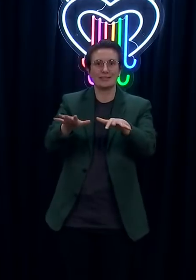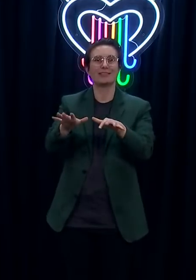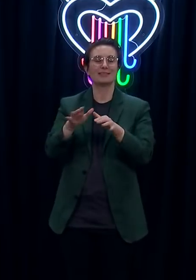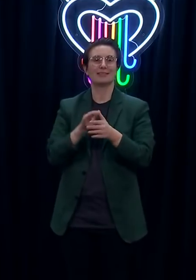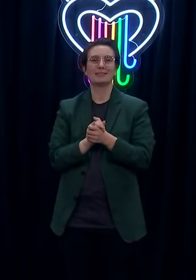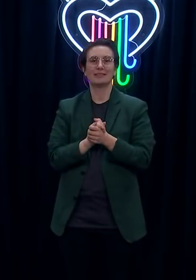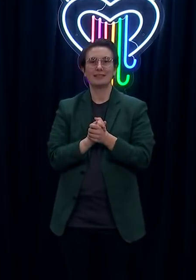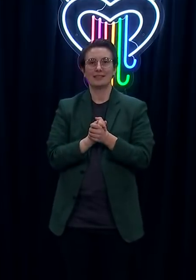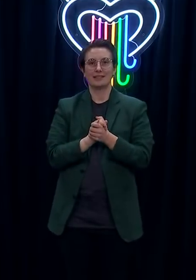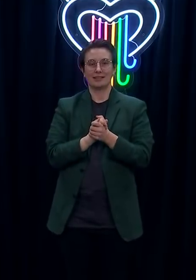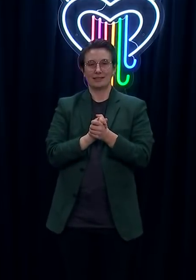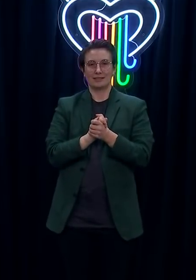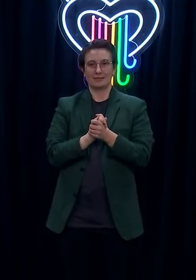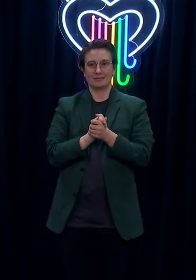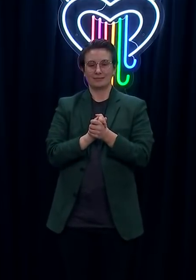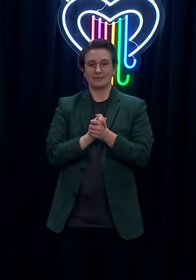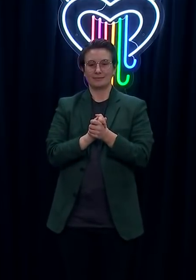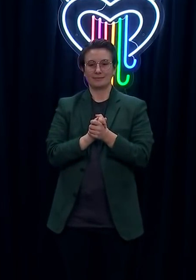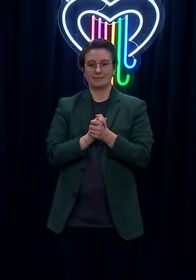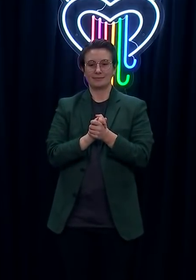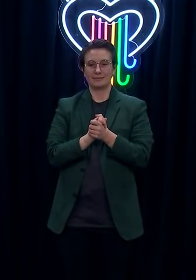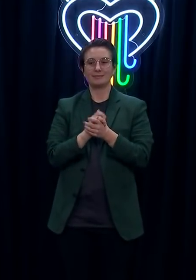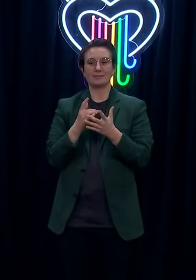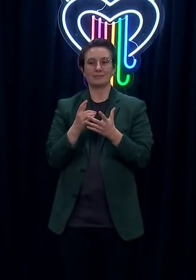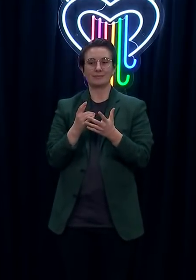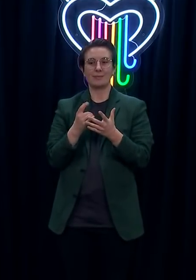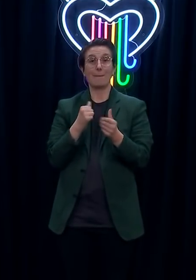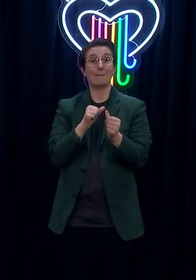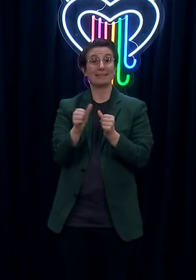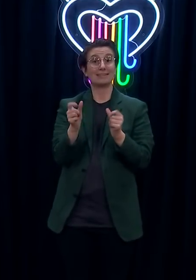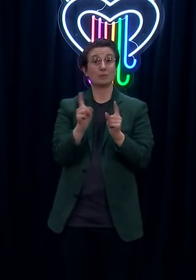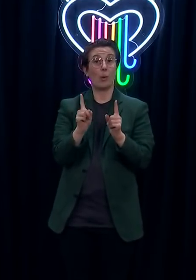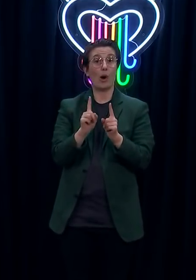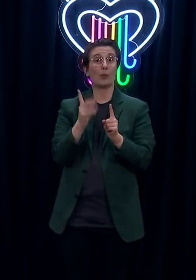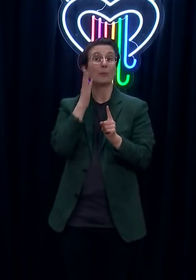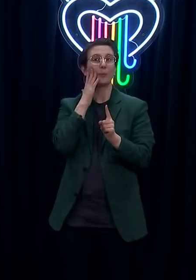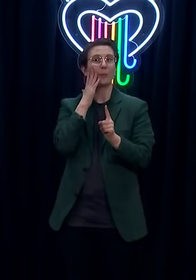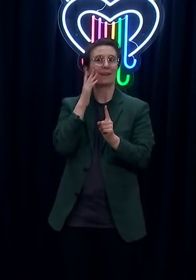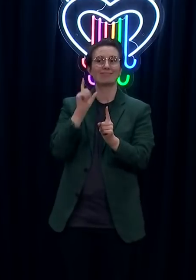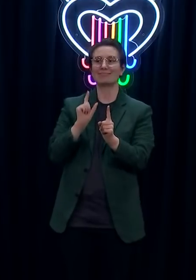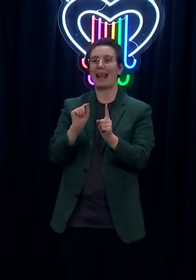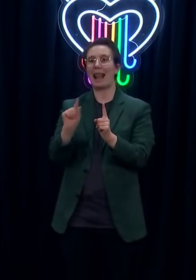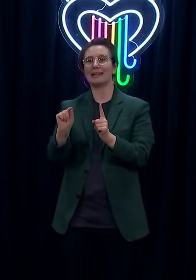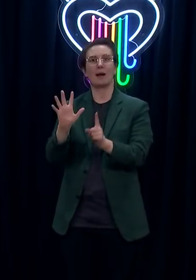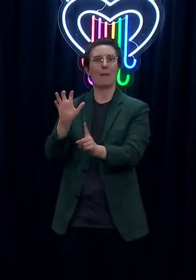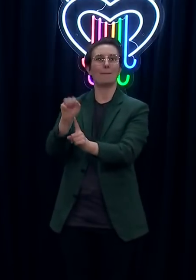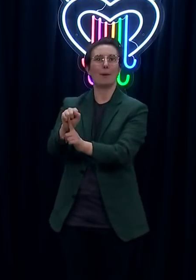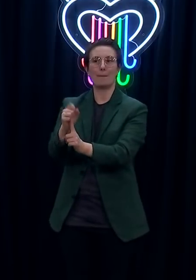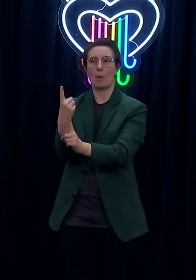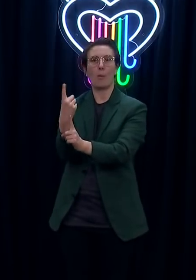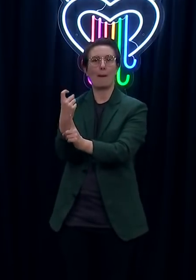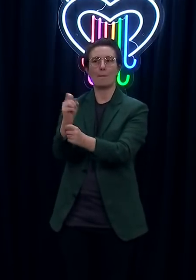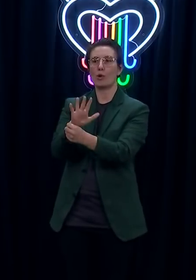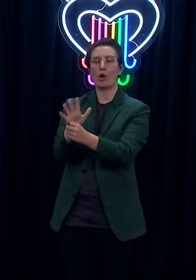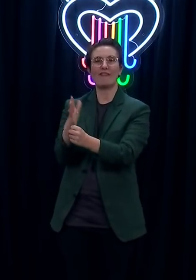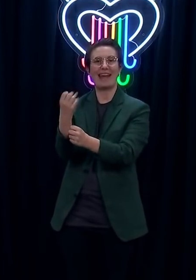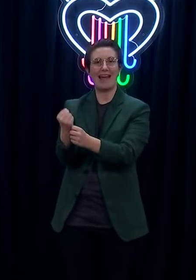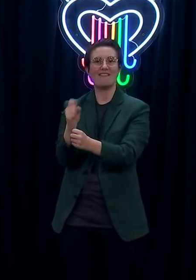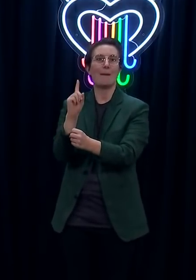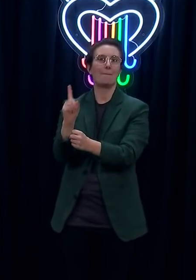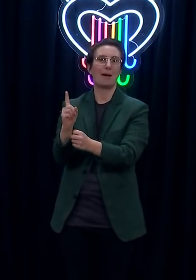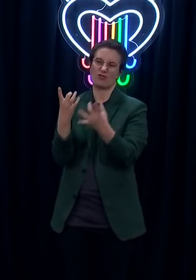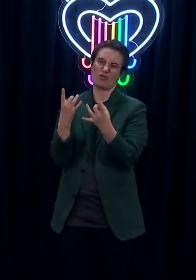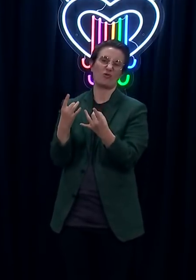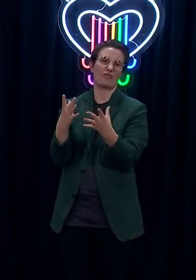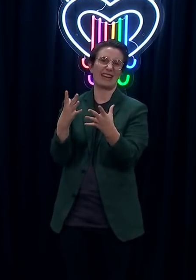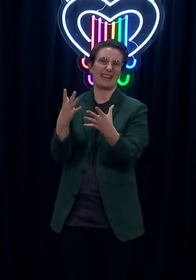identified contacts and then being in isolation when they test positive rather than the reverse. So it's good to link, but it's even better if you've known